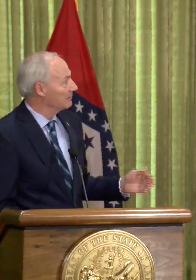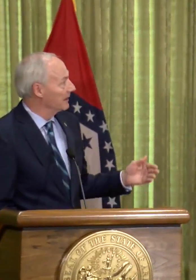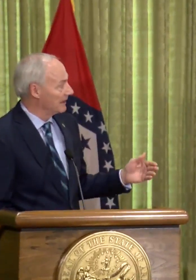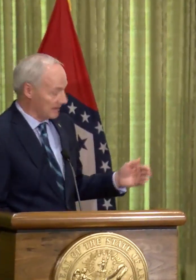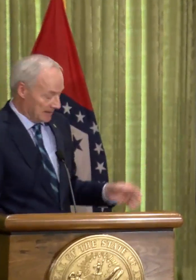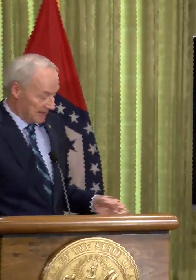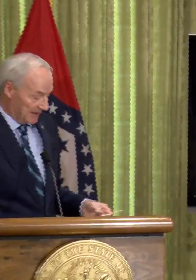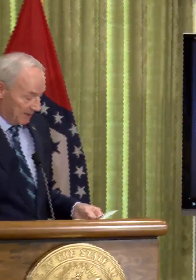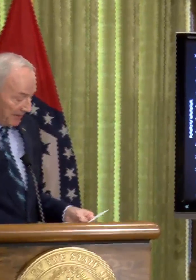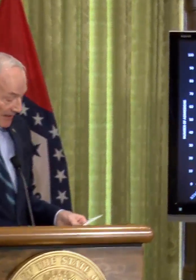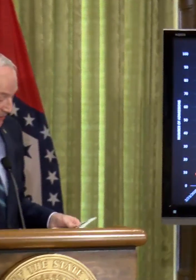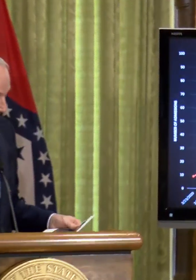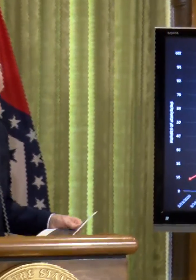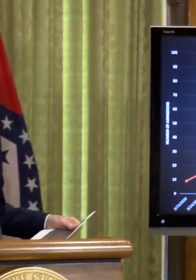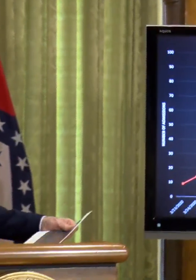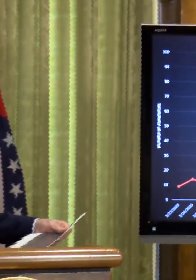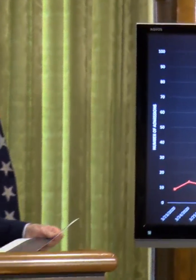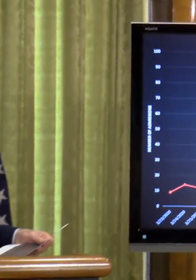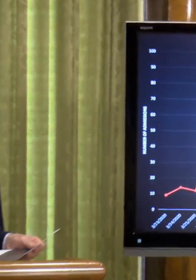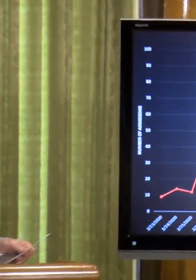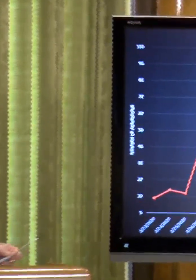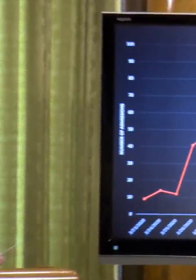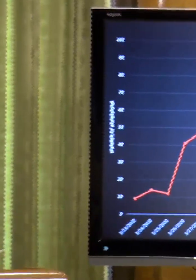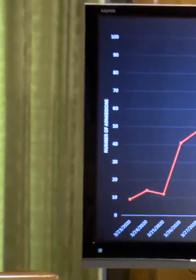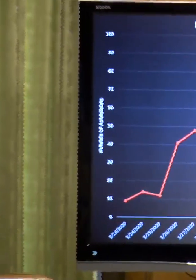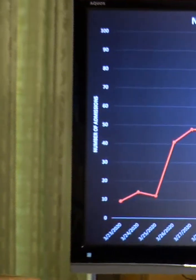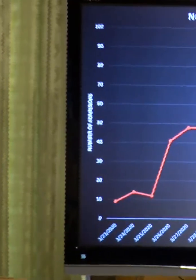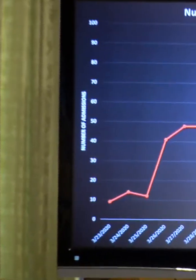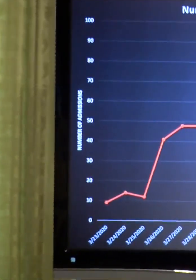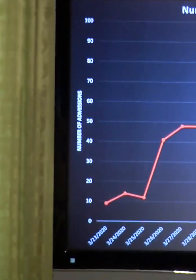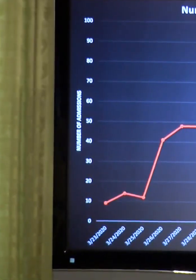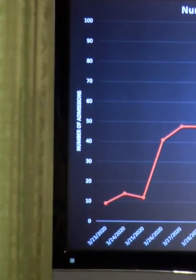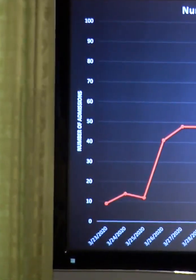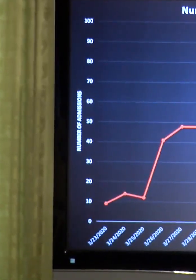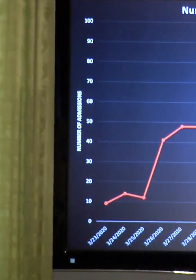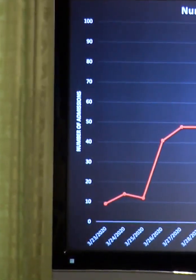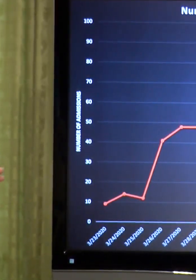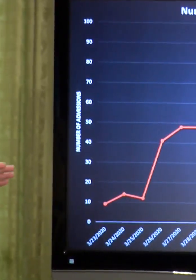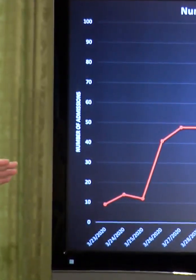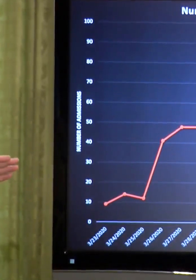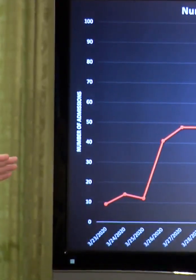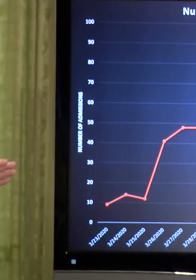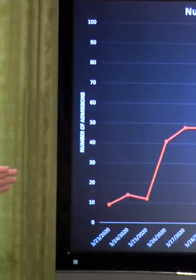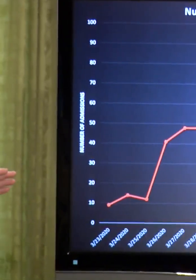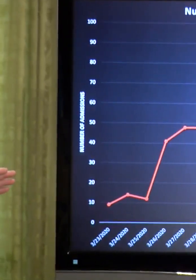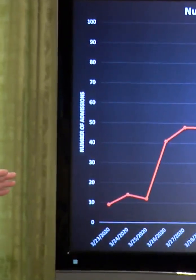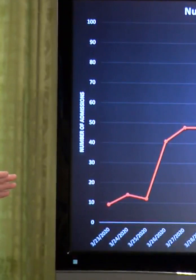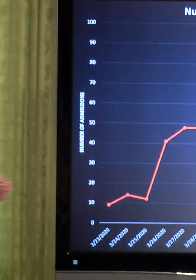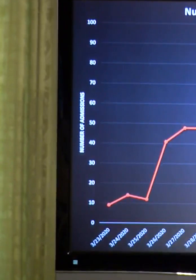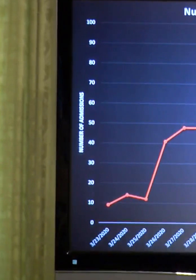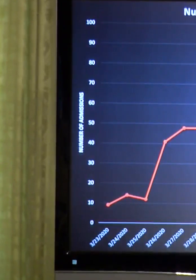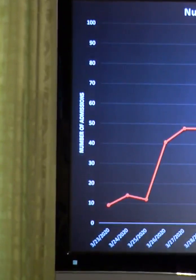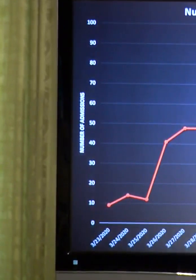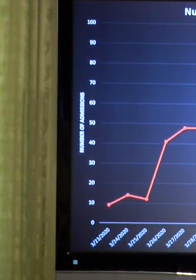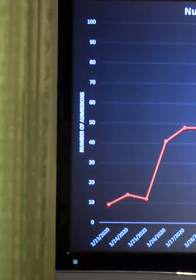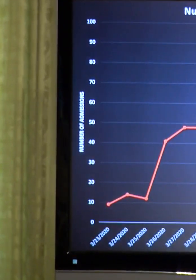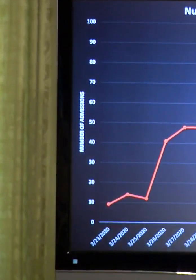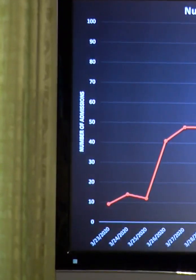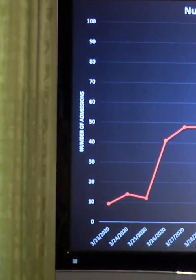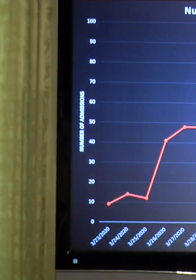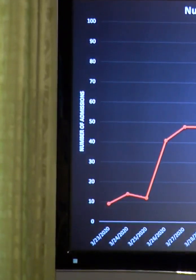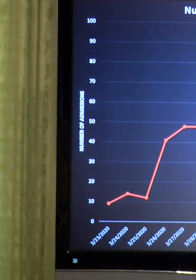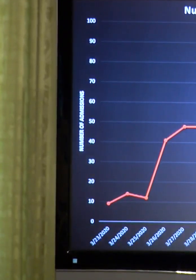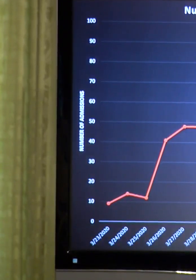currently admitted patients, which is really our hospitalizations. And this is one of the things I've said from the very beginning